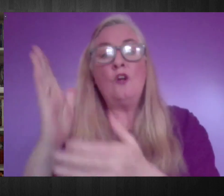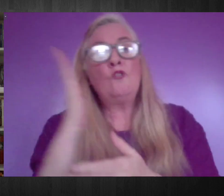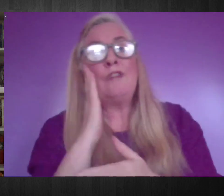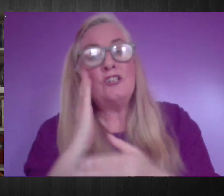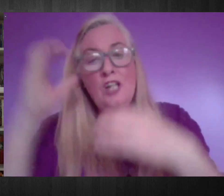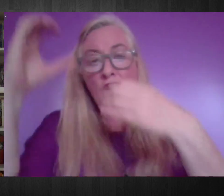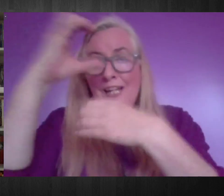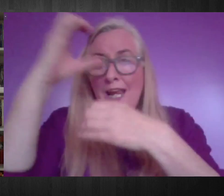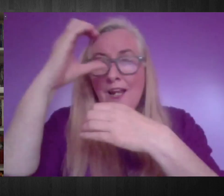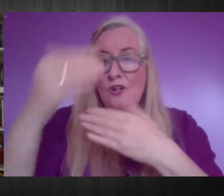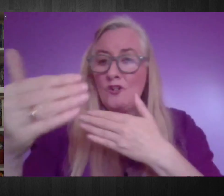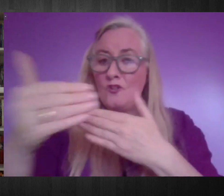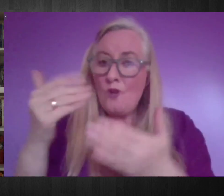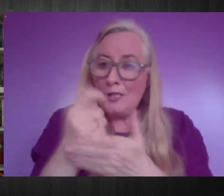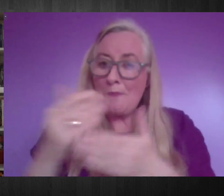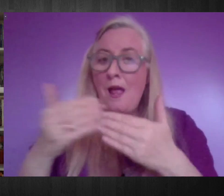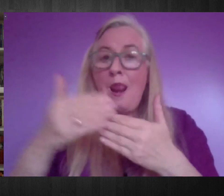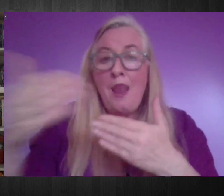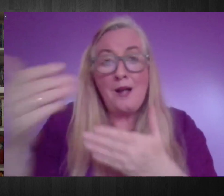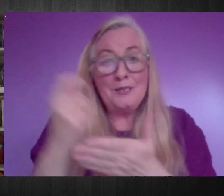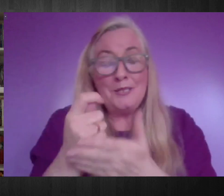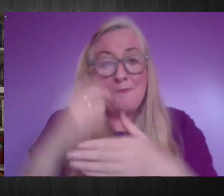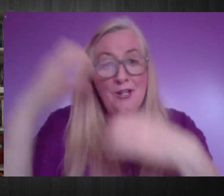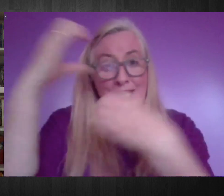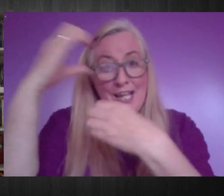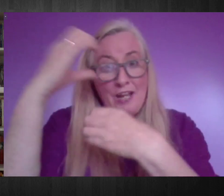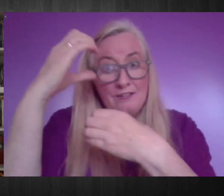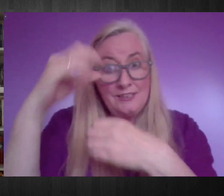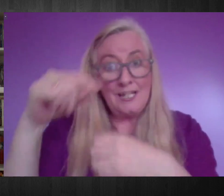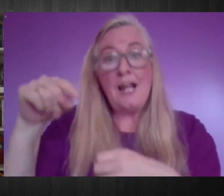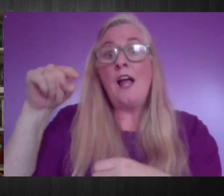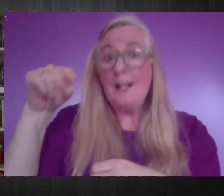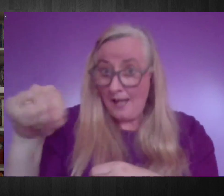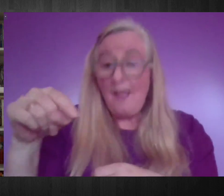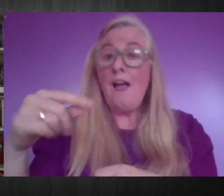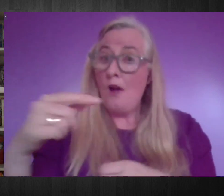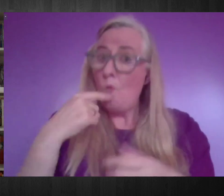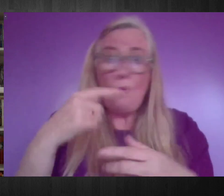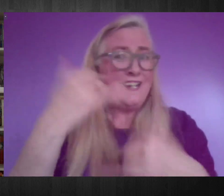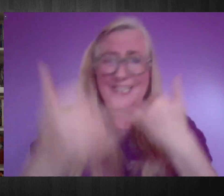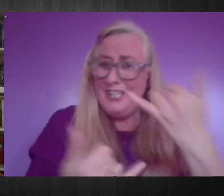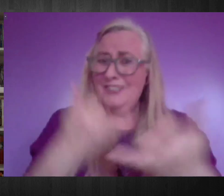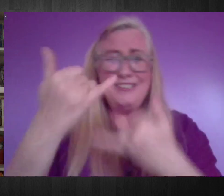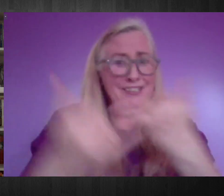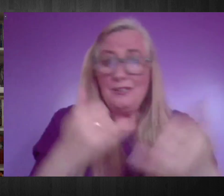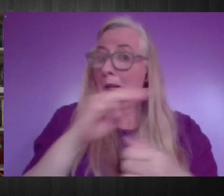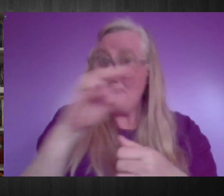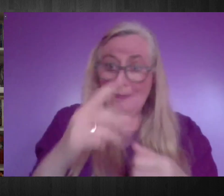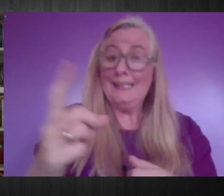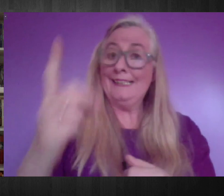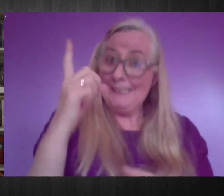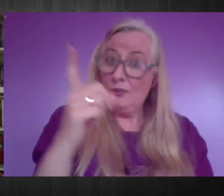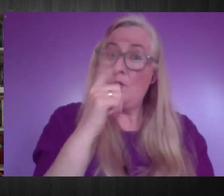The disability community has been very vocal for decades and decades about the dangers, the harm that